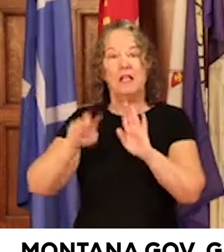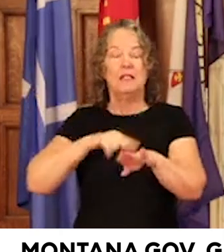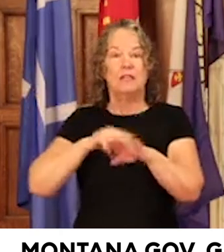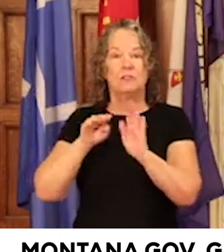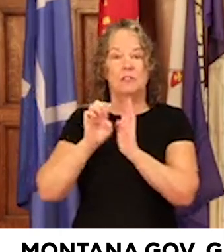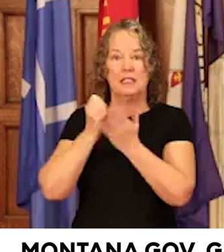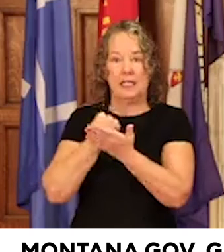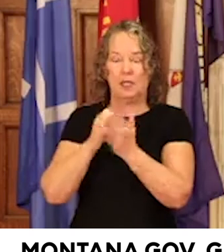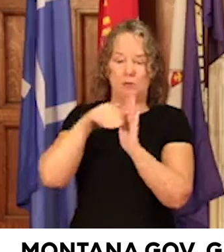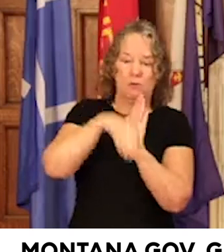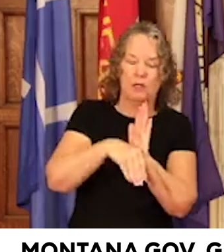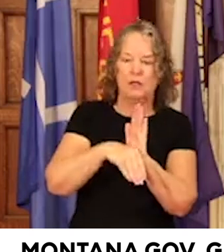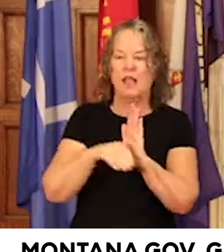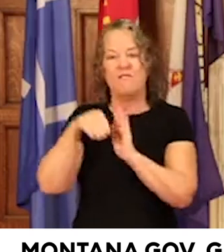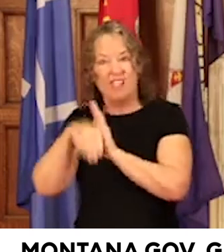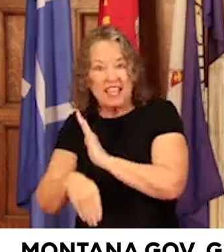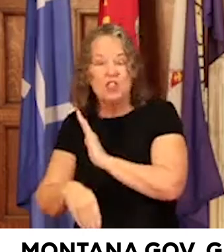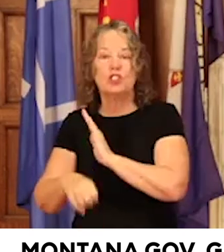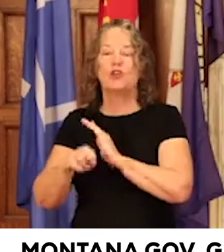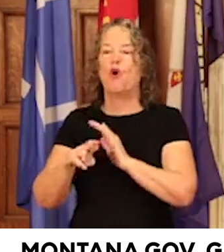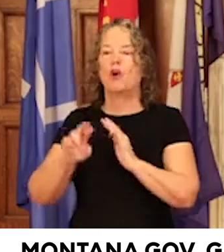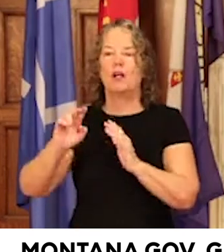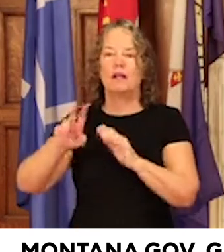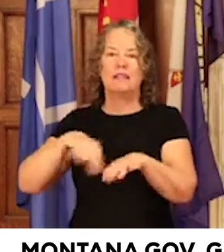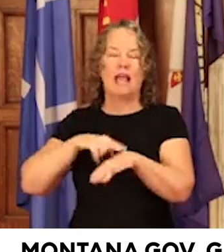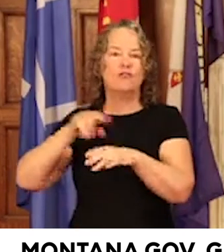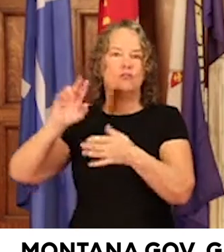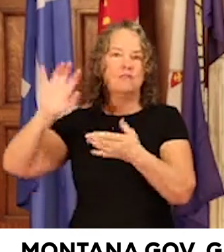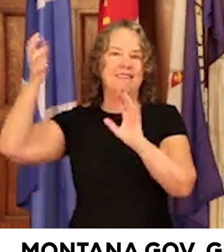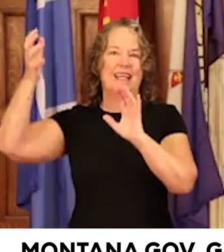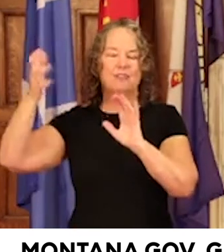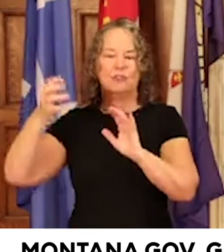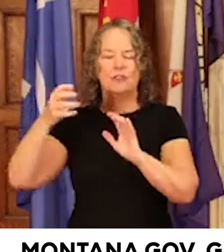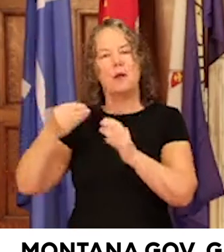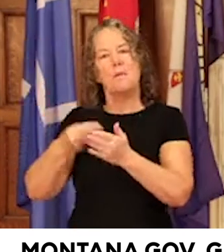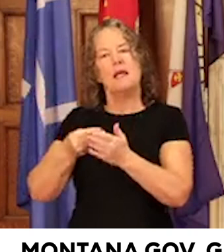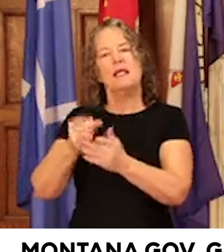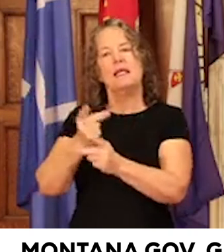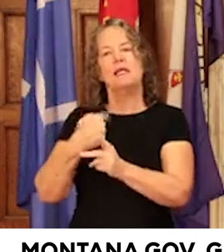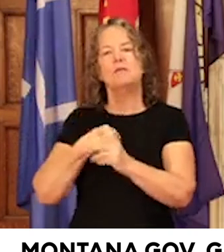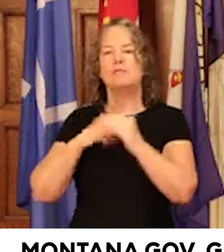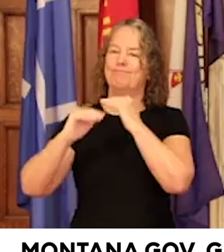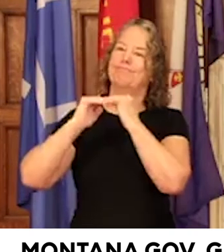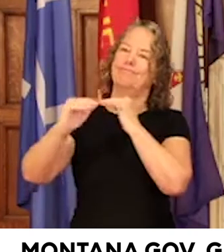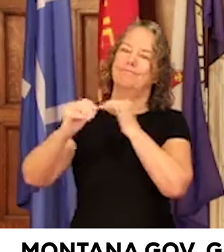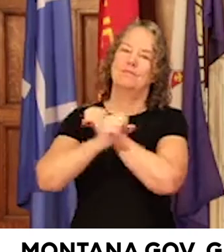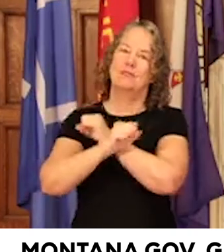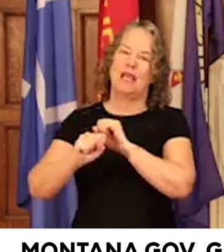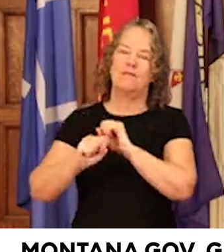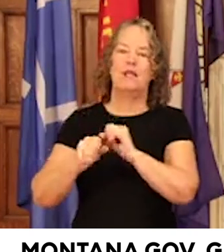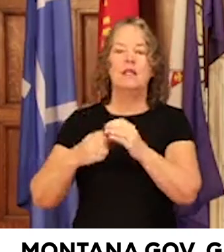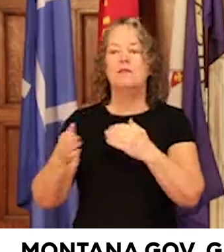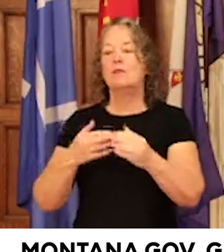inflation or a natural disaster. They keep us stable and secure, even when facing unforeseen